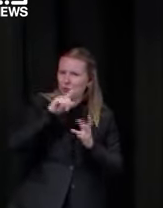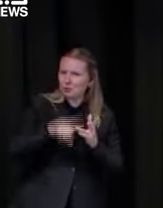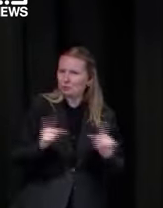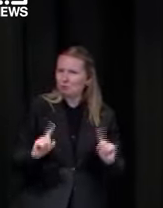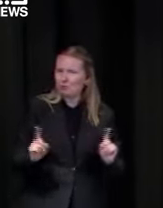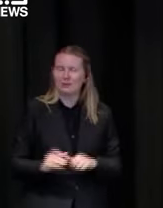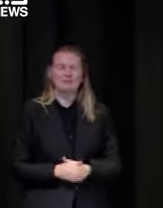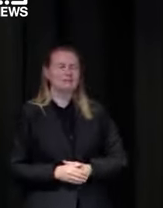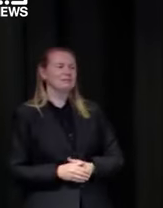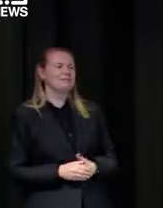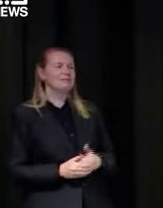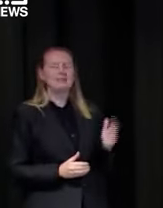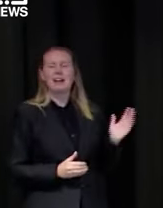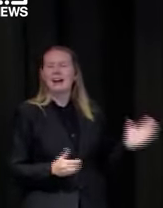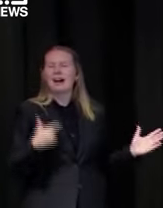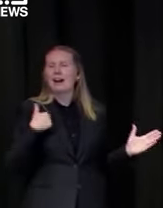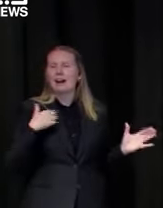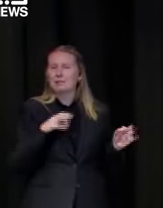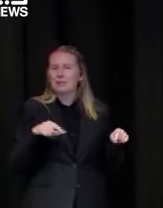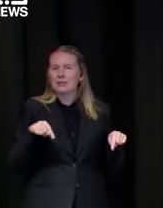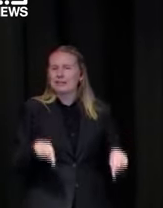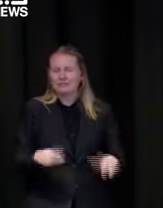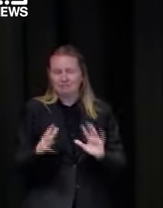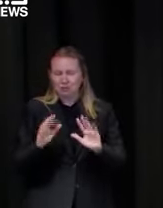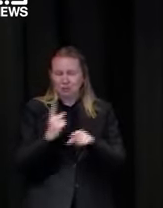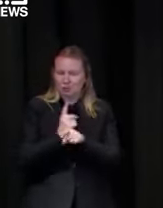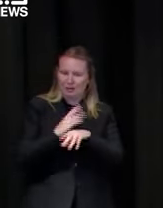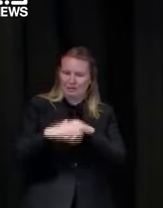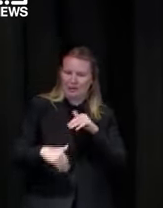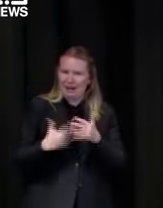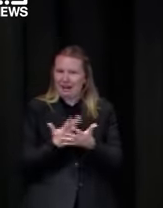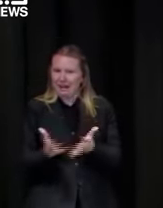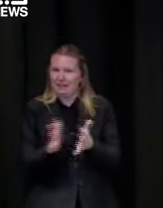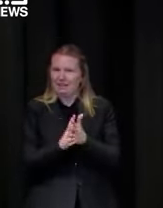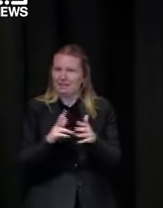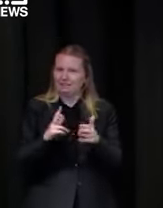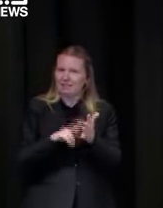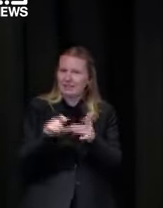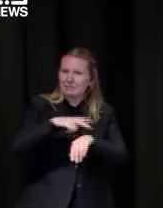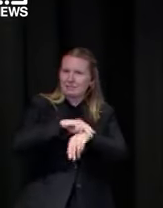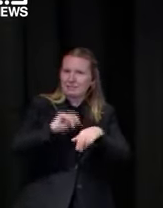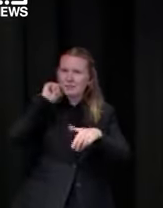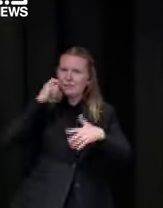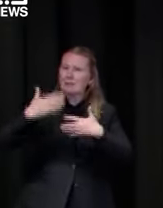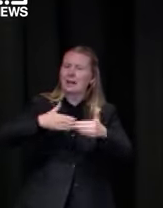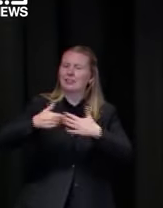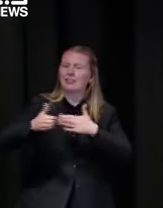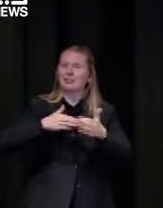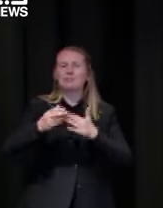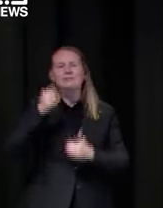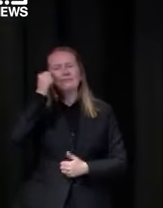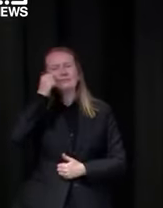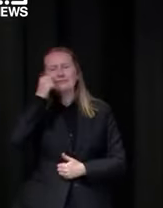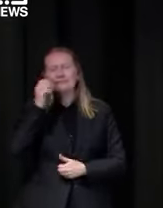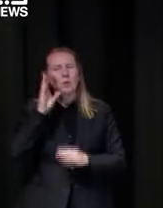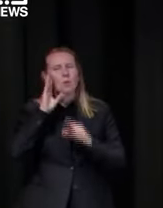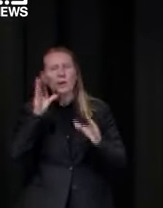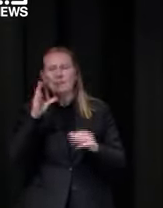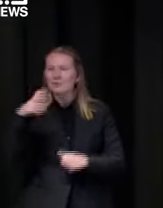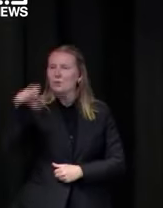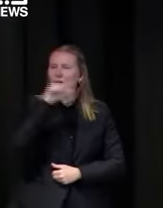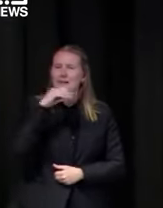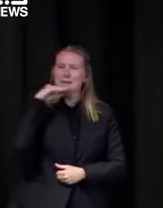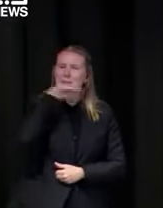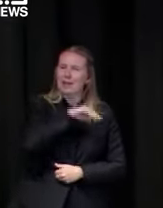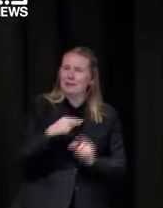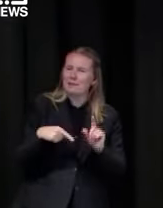i'm not here that should would could and all that that's a matter for victoria police um i i it was a great win by the melbourne football club last